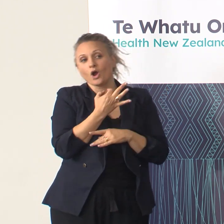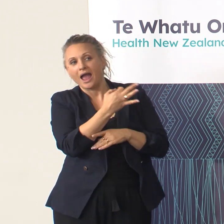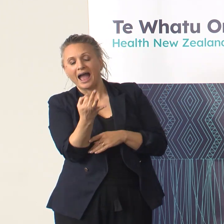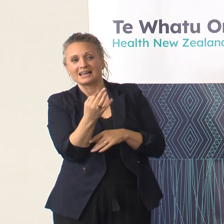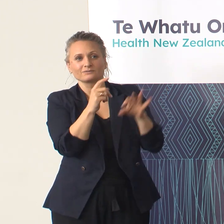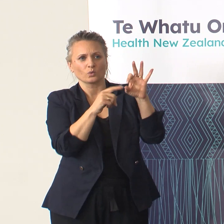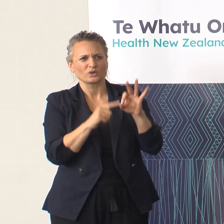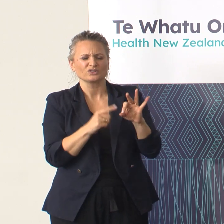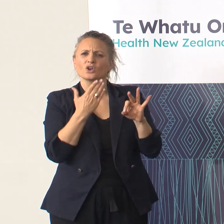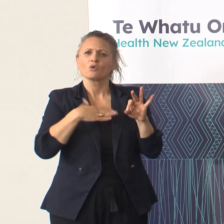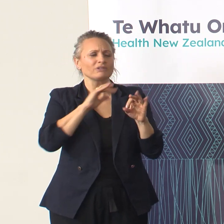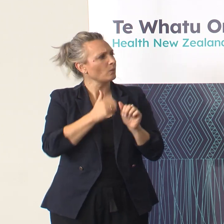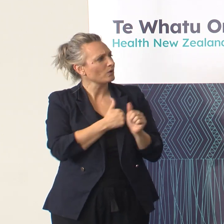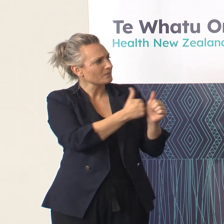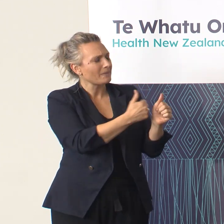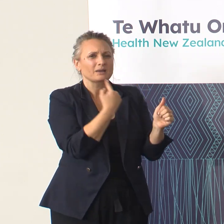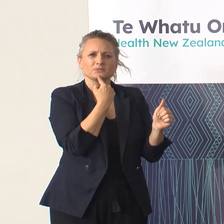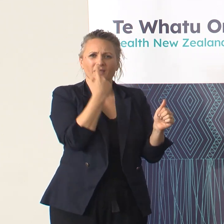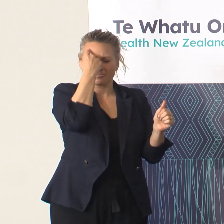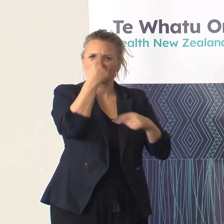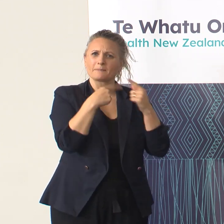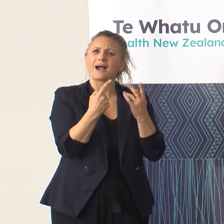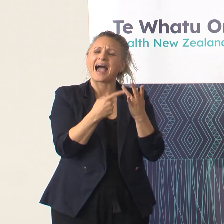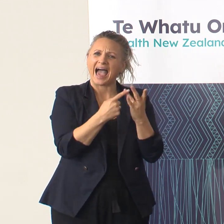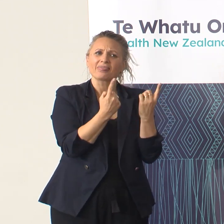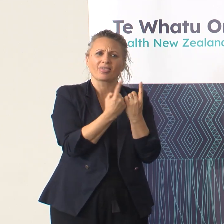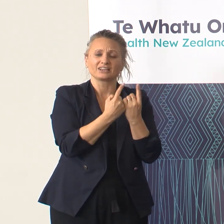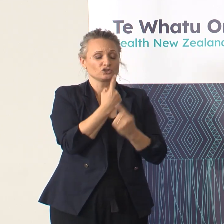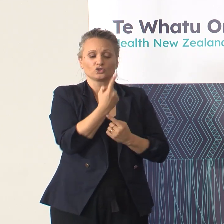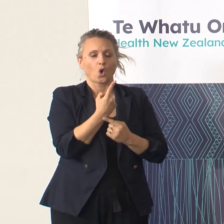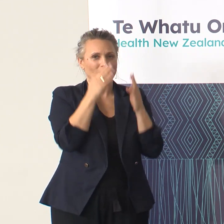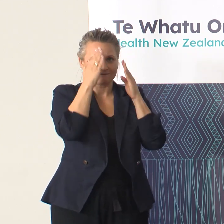made to think about other things other than COVID-19 as well,